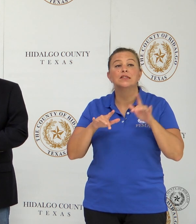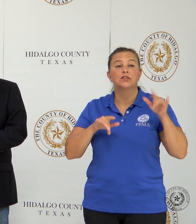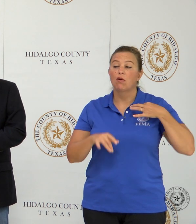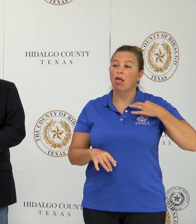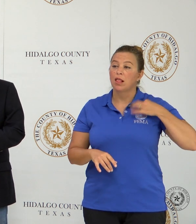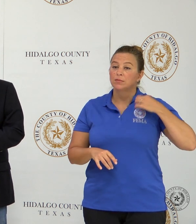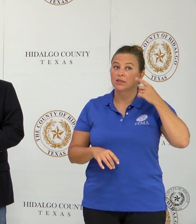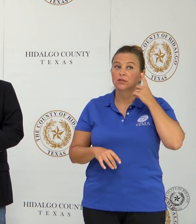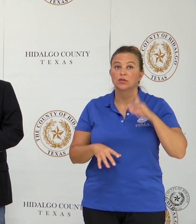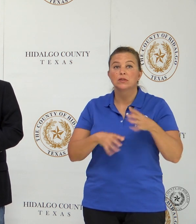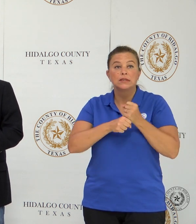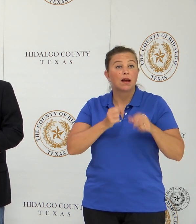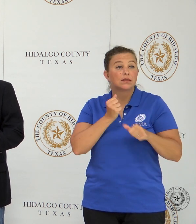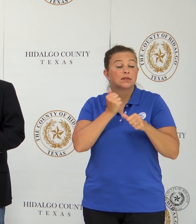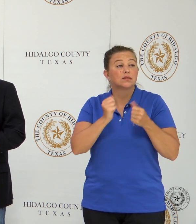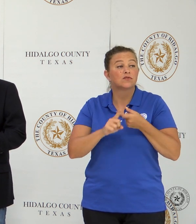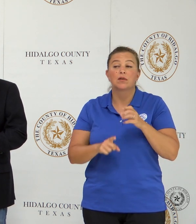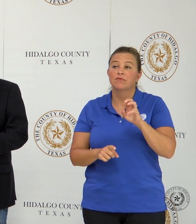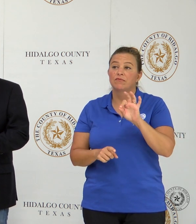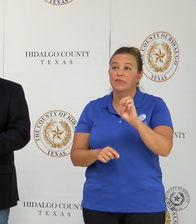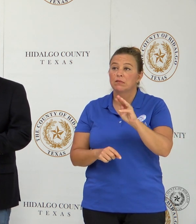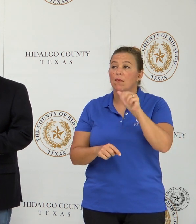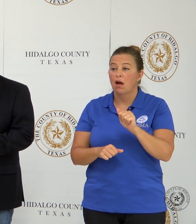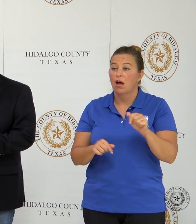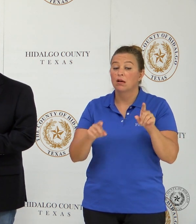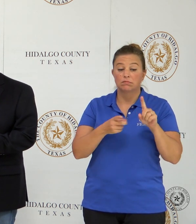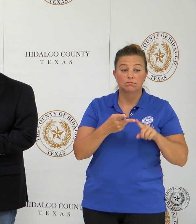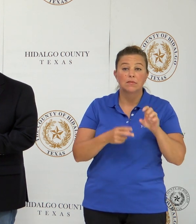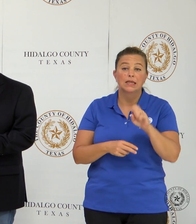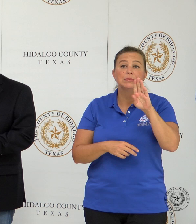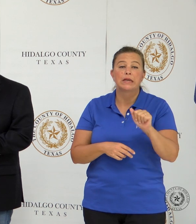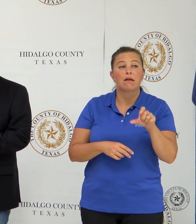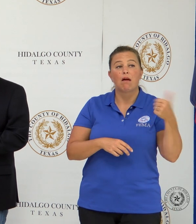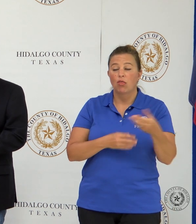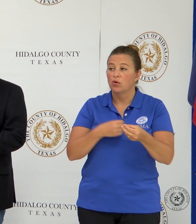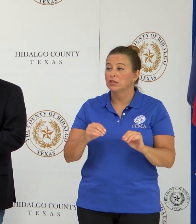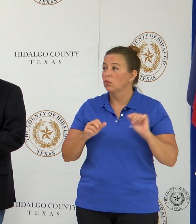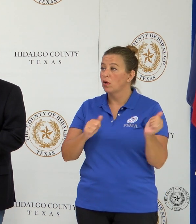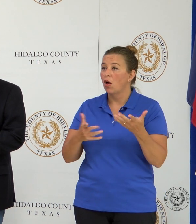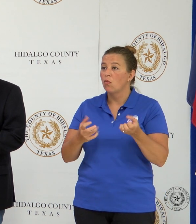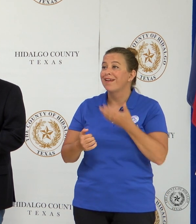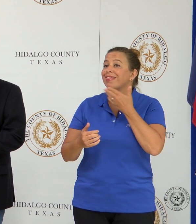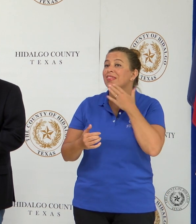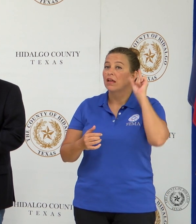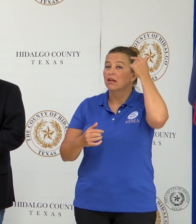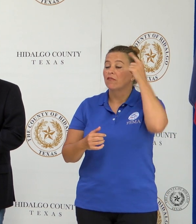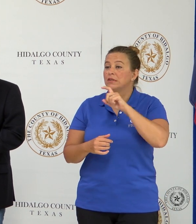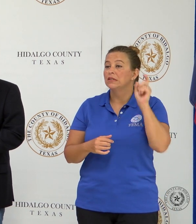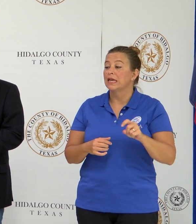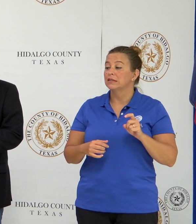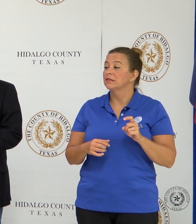Business Administration and other organizations. We all want to thank the Governor of Texas, Governor Abbott and our